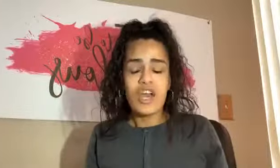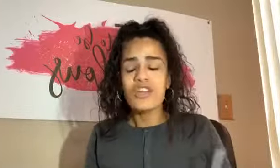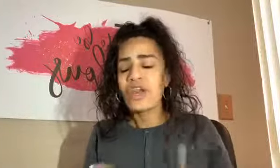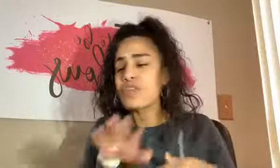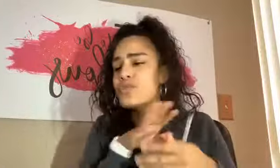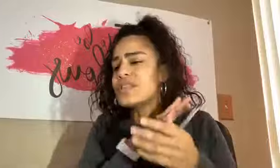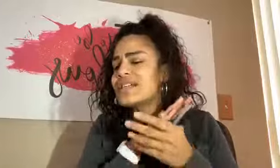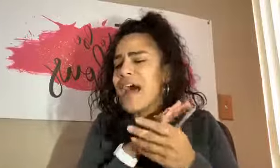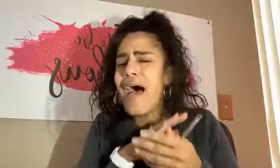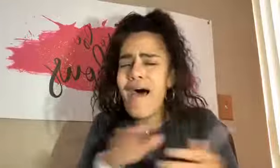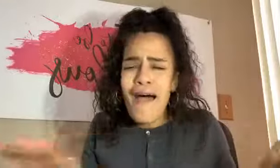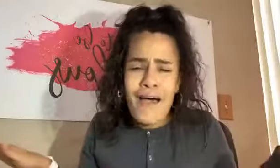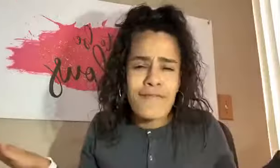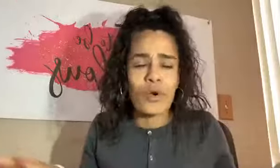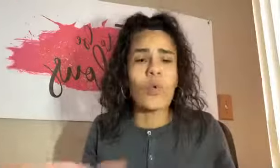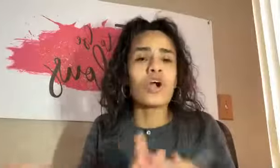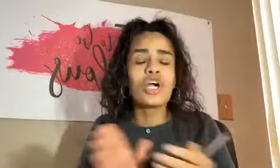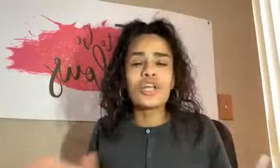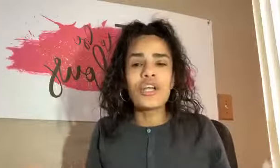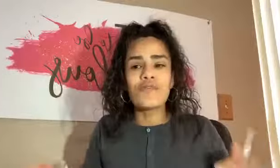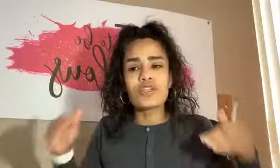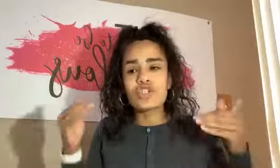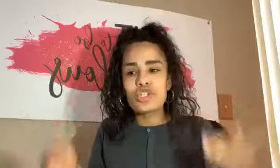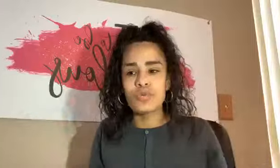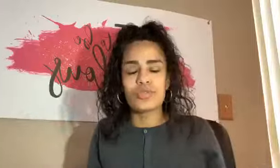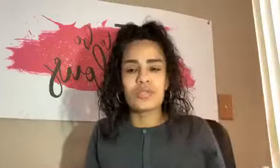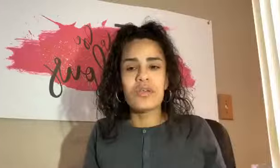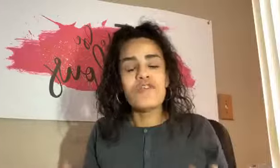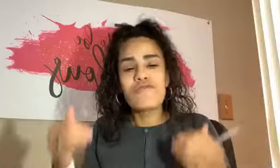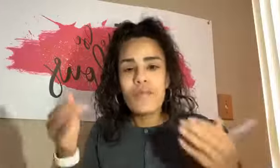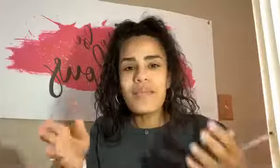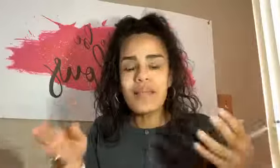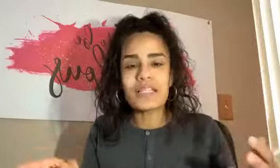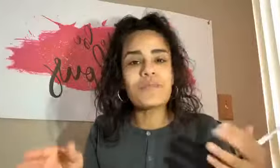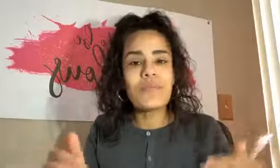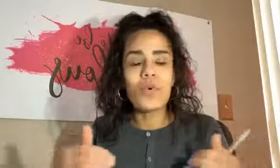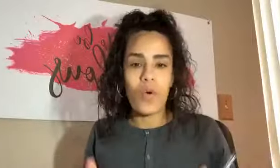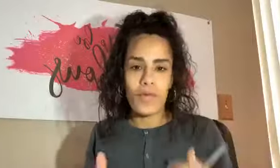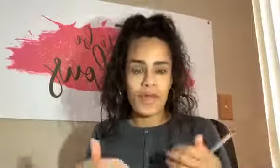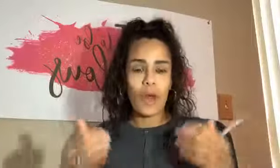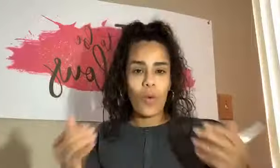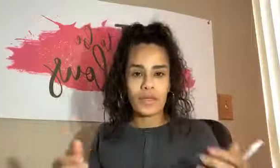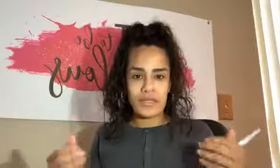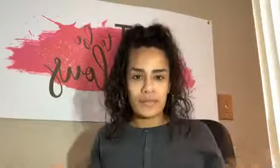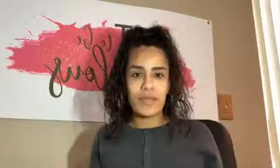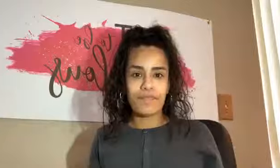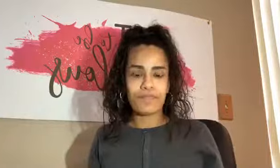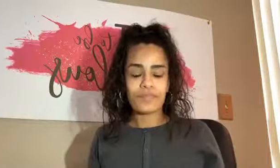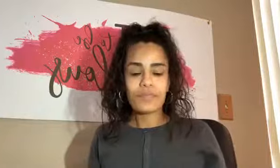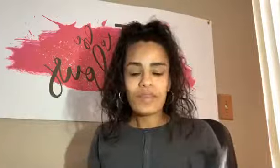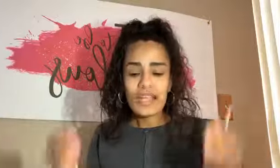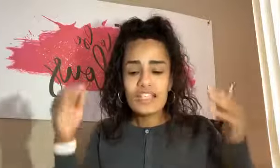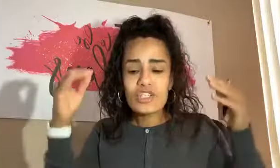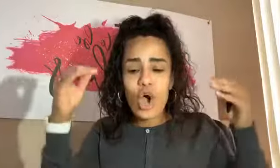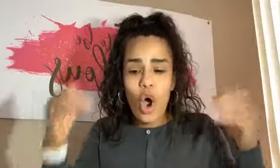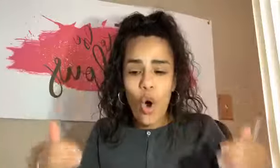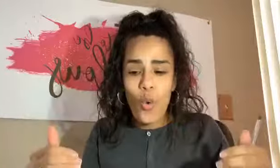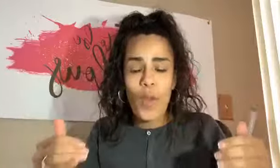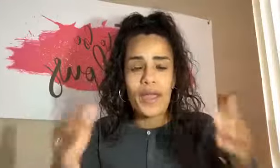None of those things ever were good enough excuse for me not to be the woman that I wanted to be. It's always